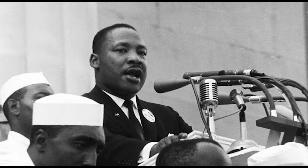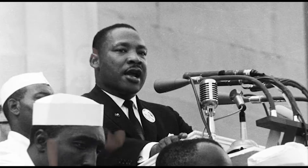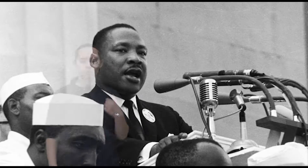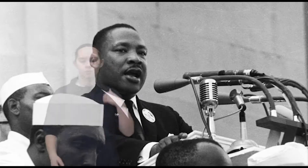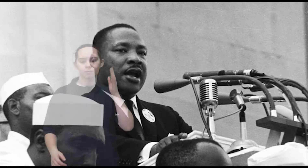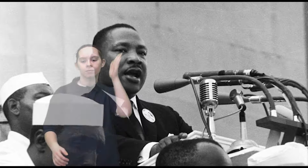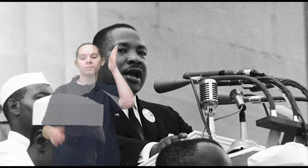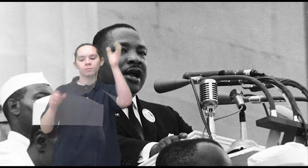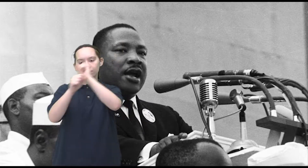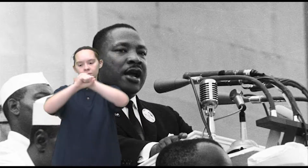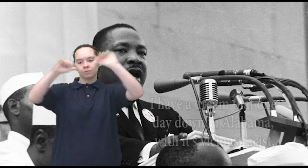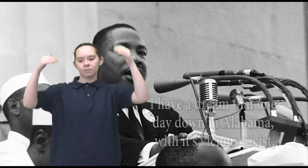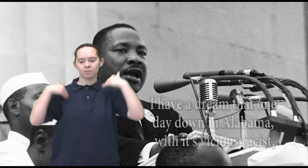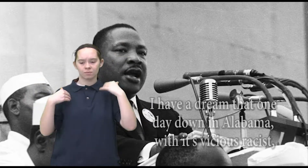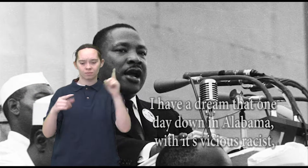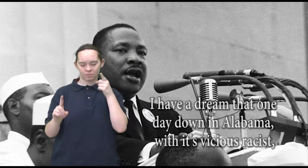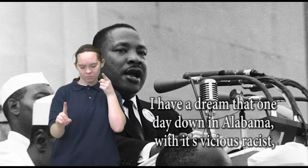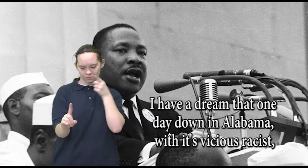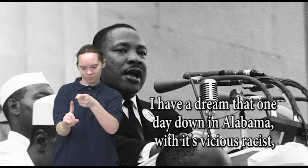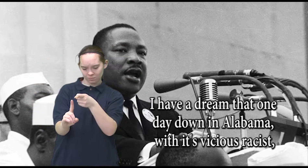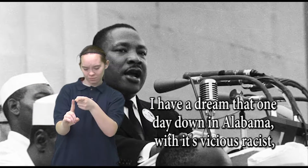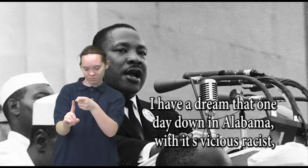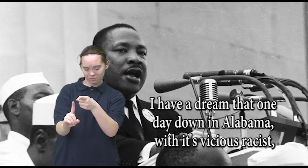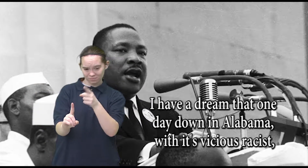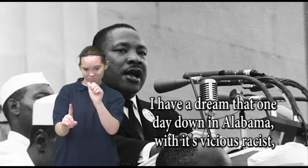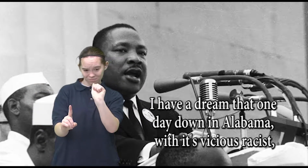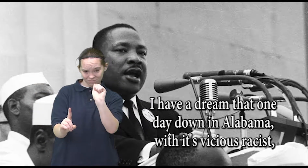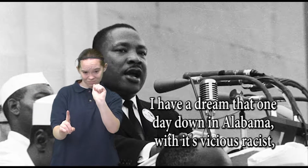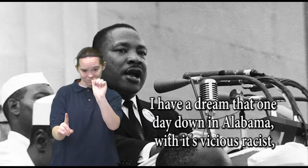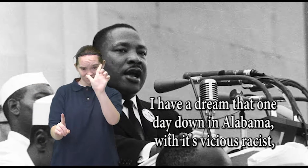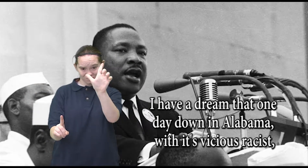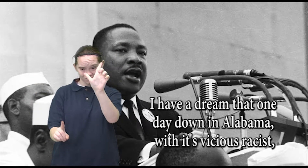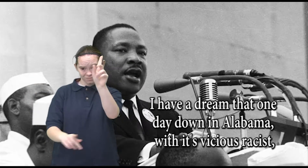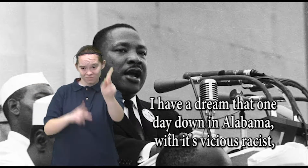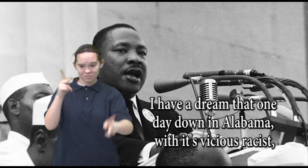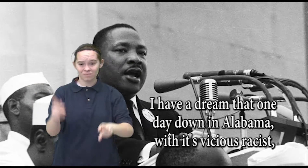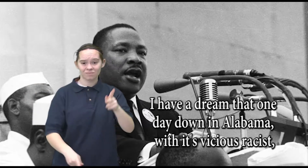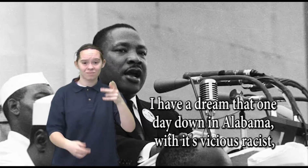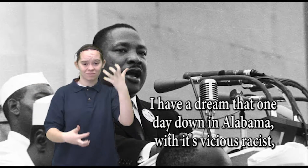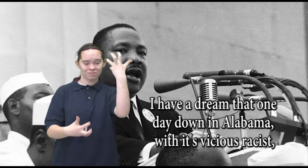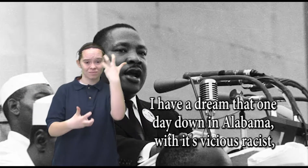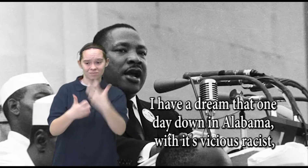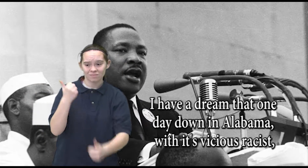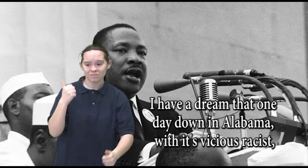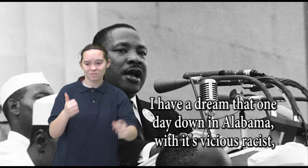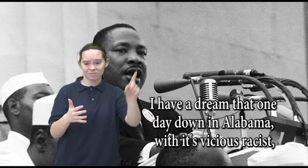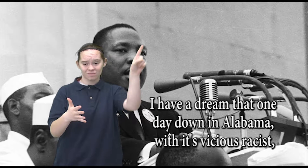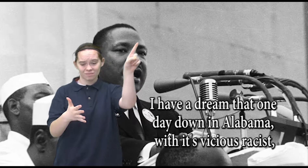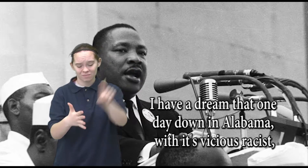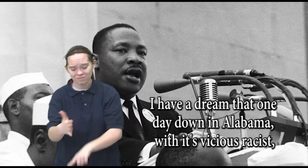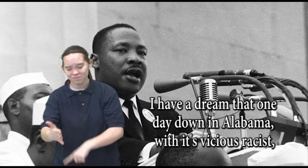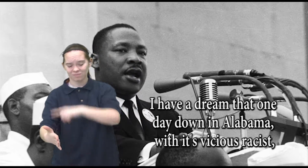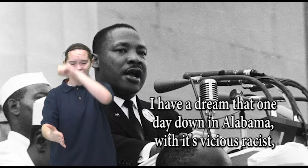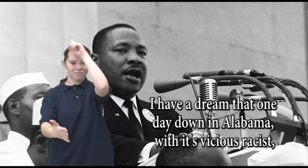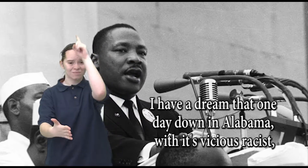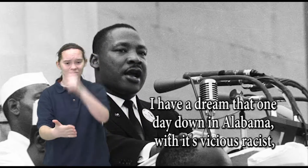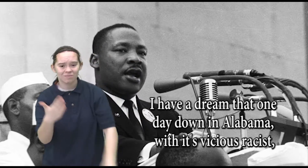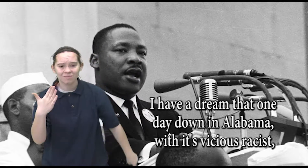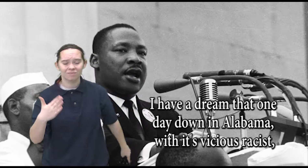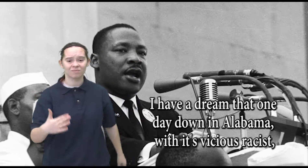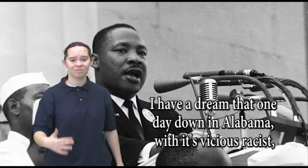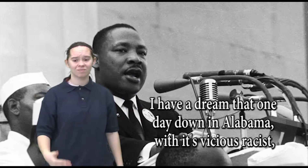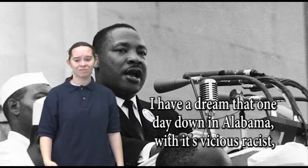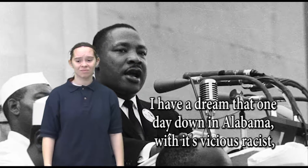I have a dream that one day down in Alabama